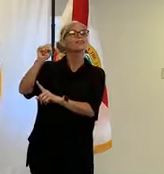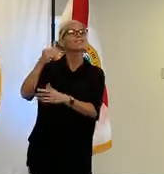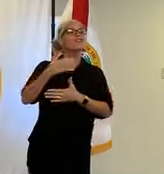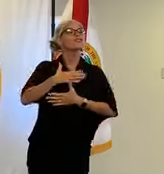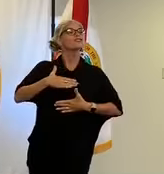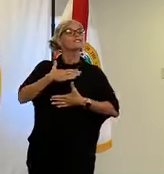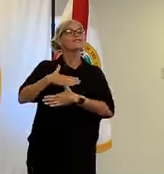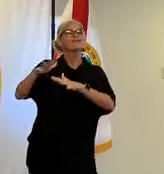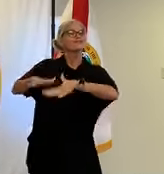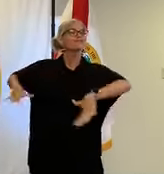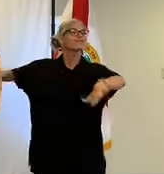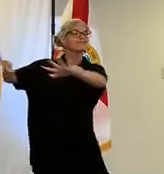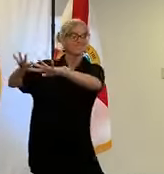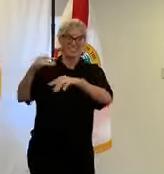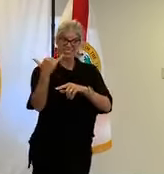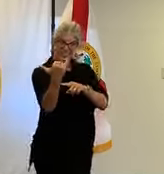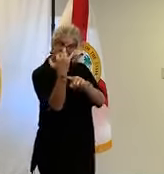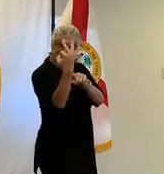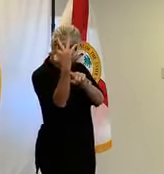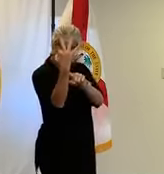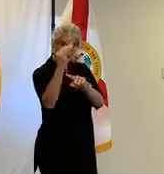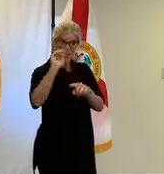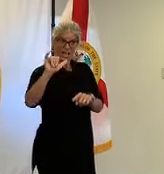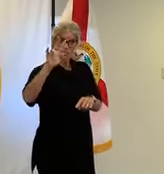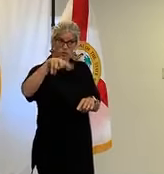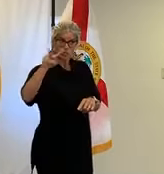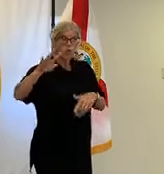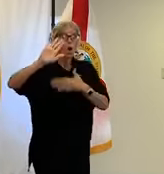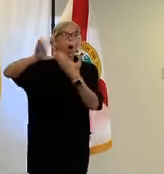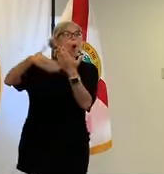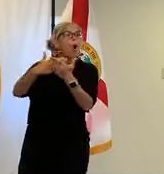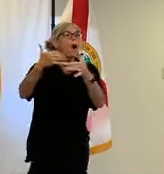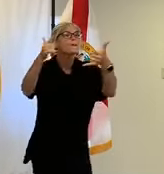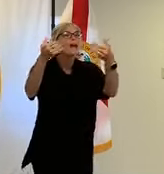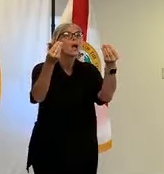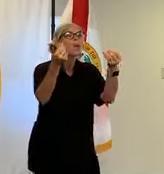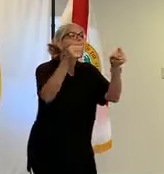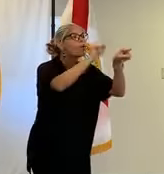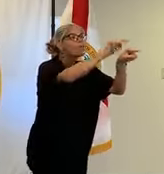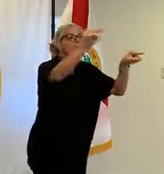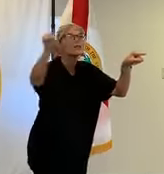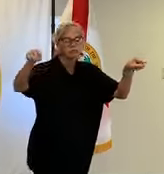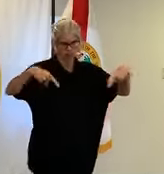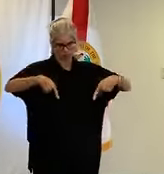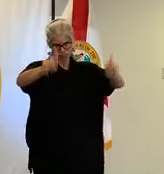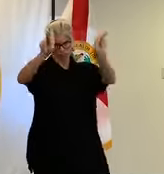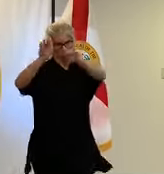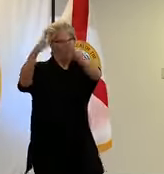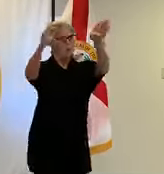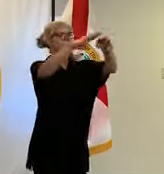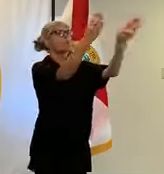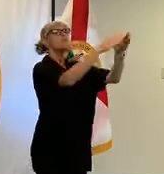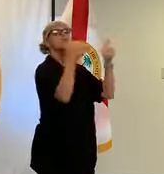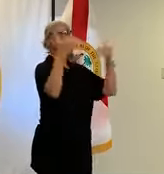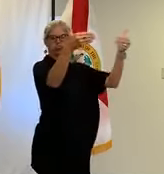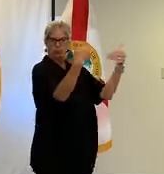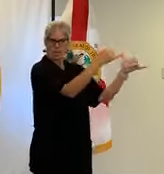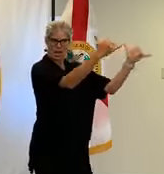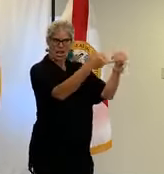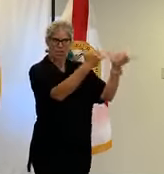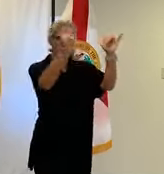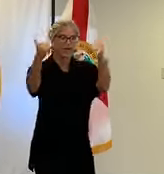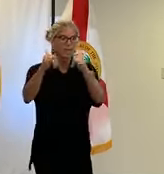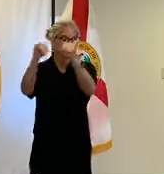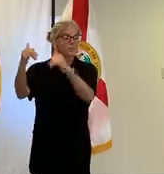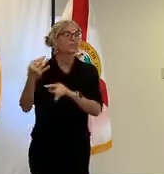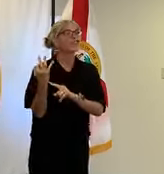22nd all playground equipment in clay county parks will be open for use beginning friday june 5th